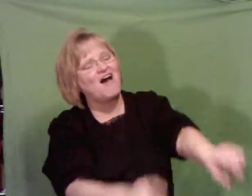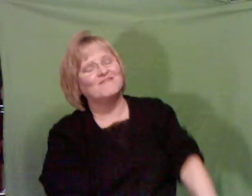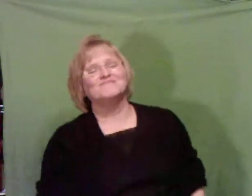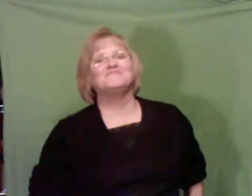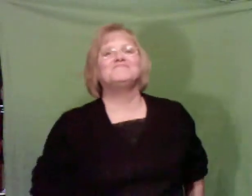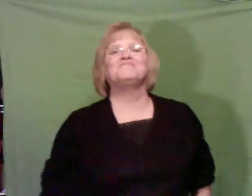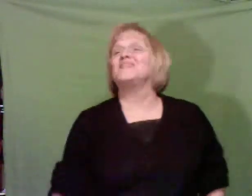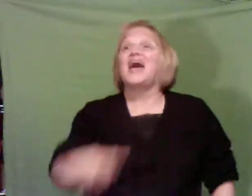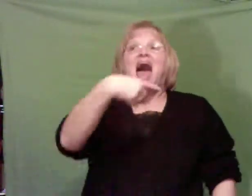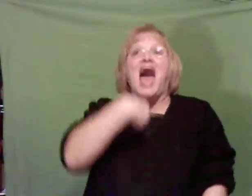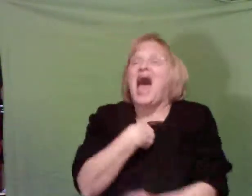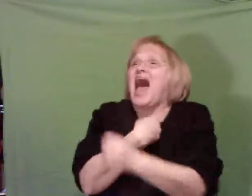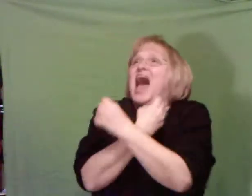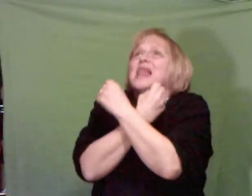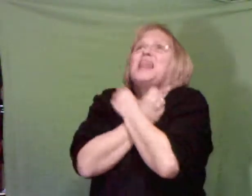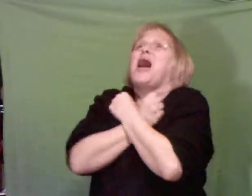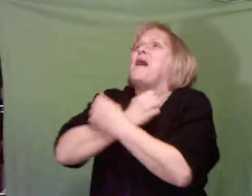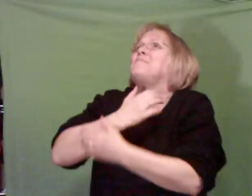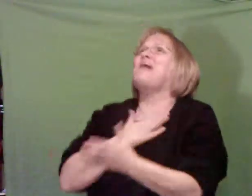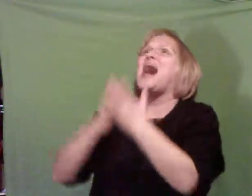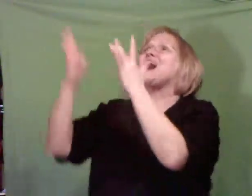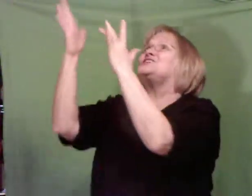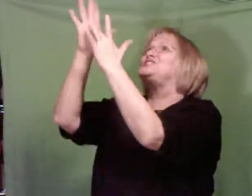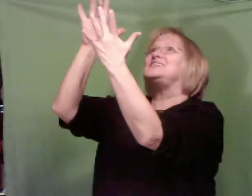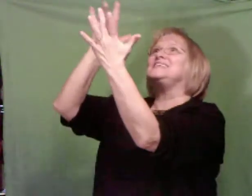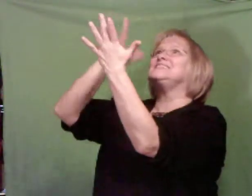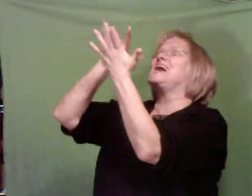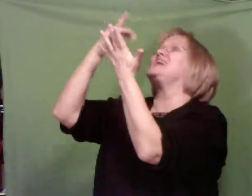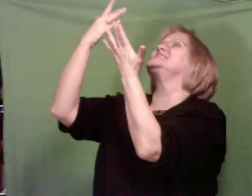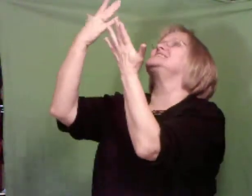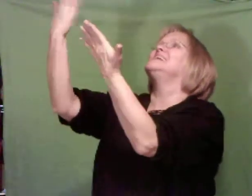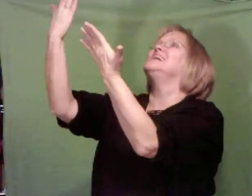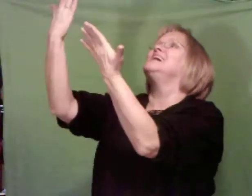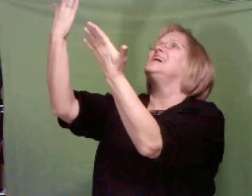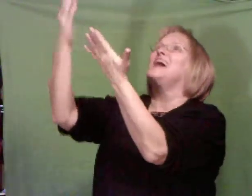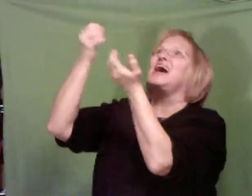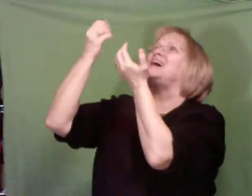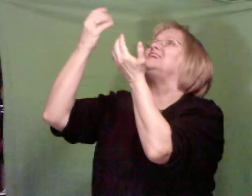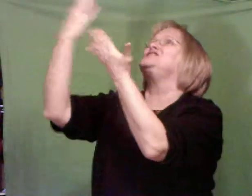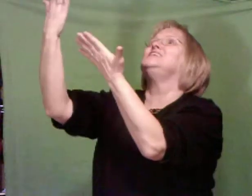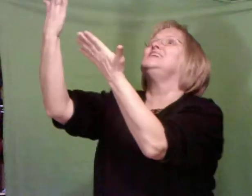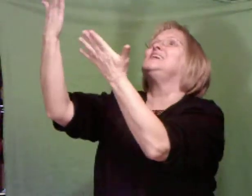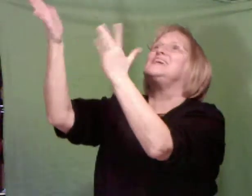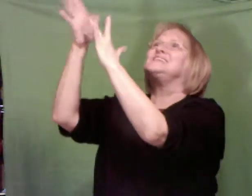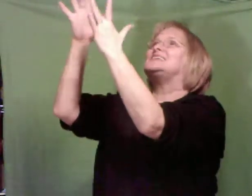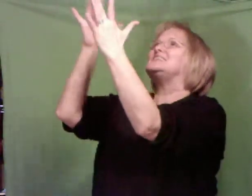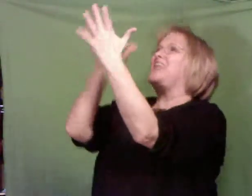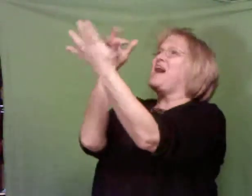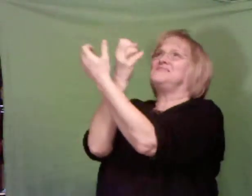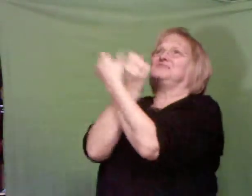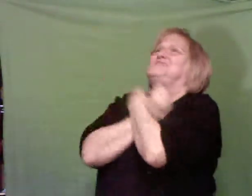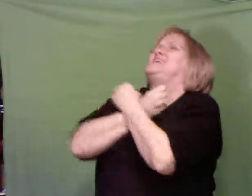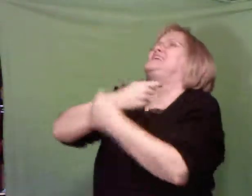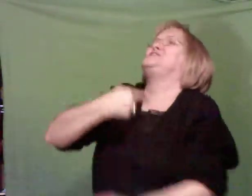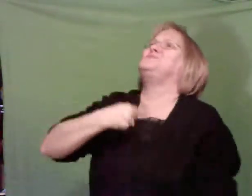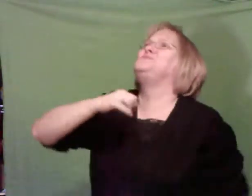Oh, I love my Jesus, and Jesus loves me too.